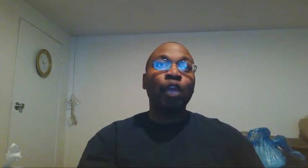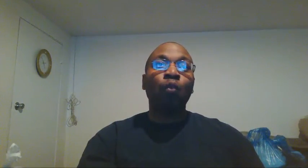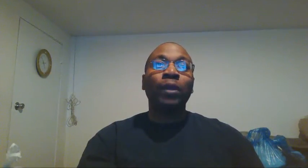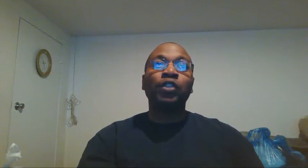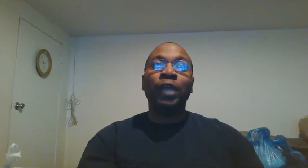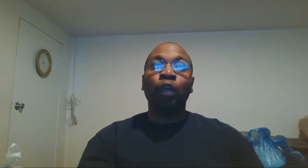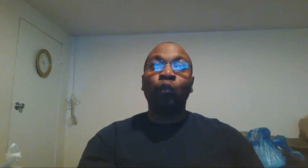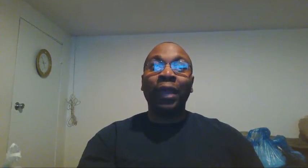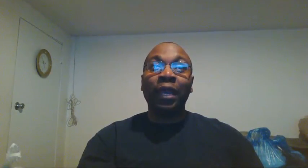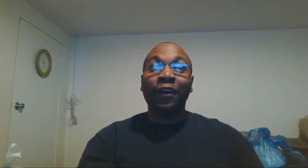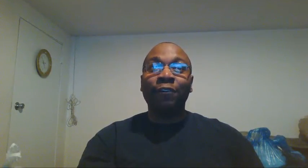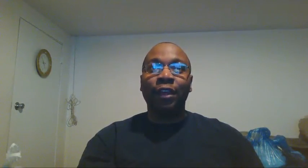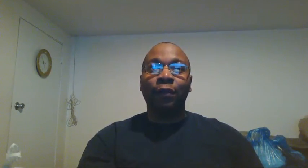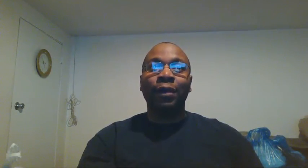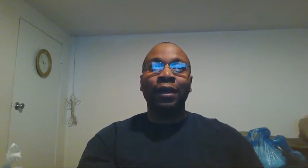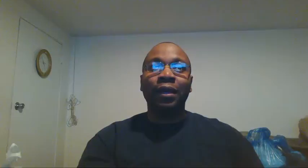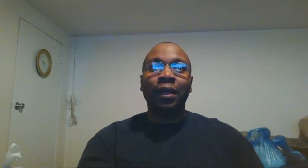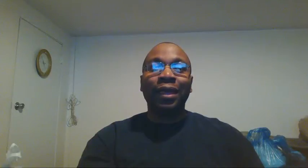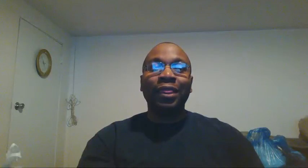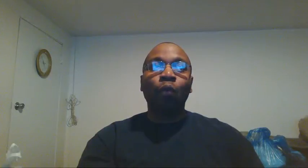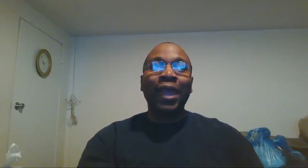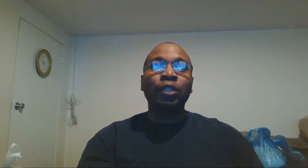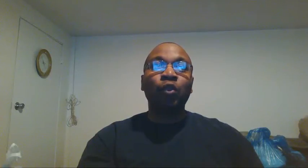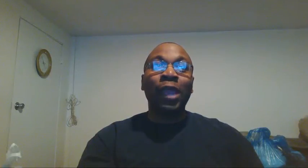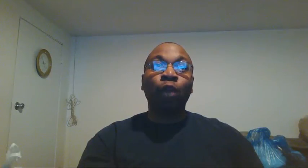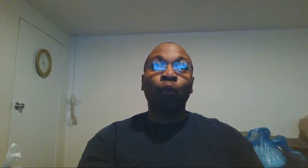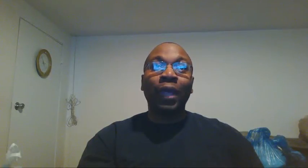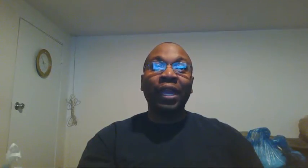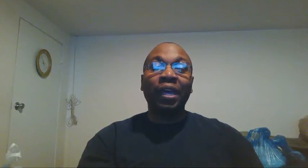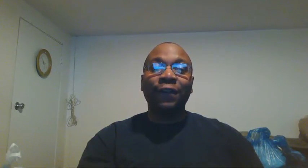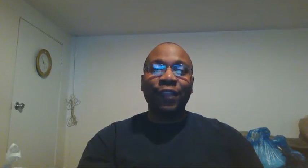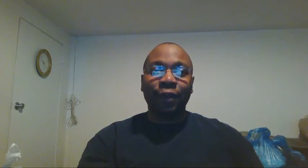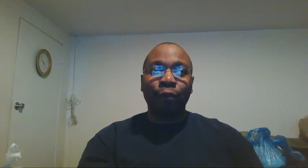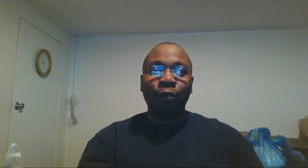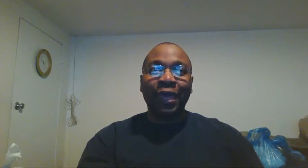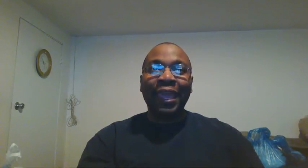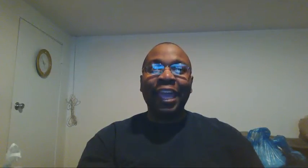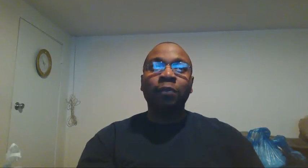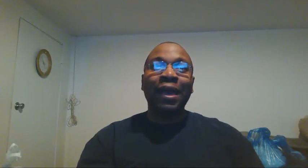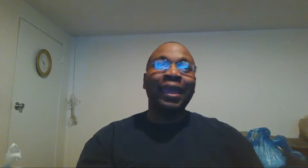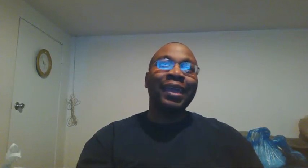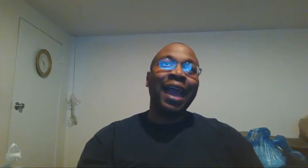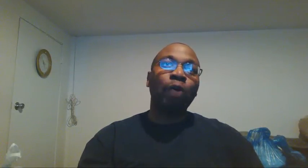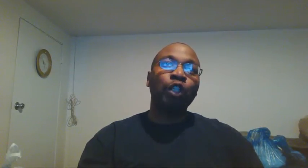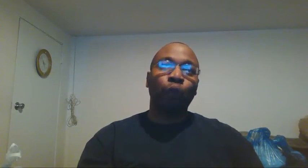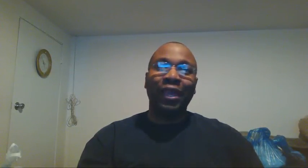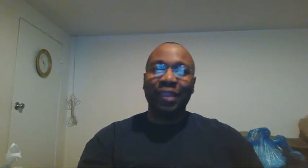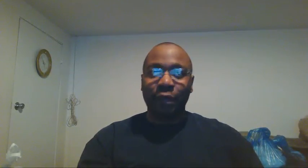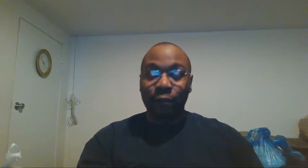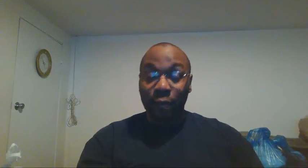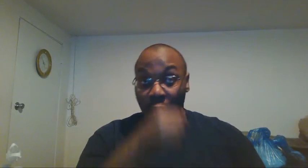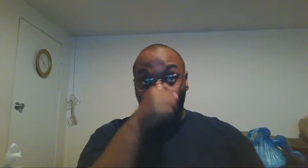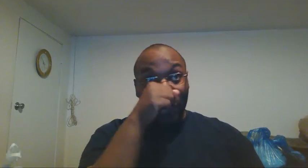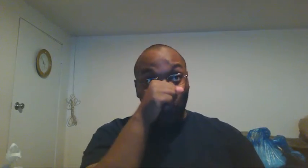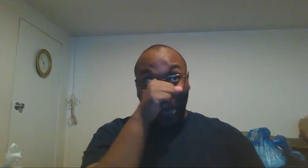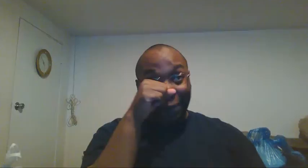want to get rid of them the way to get rid of them is by encountering them what do I mean